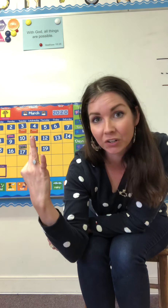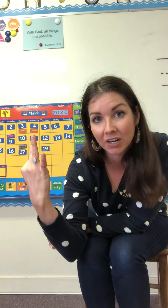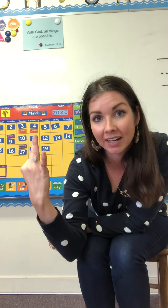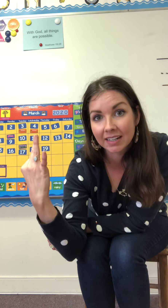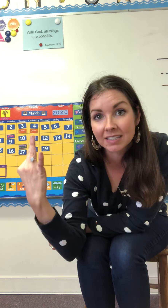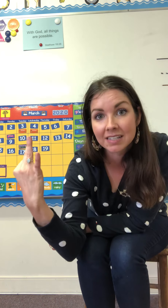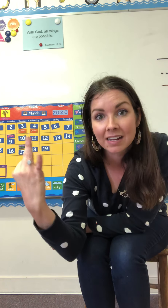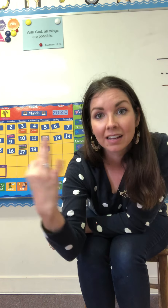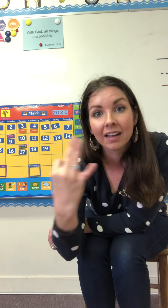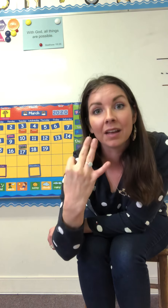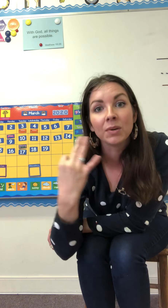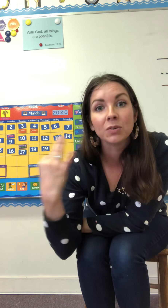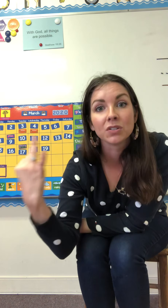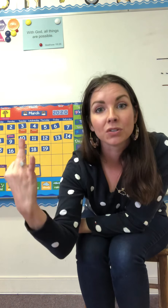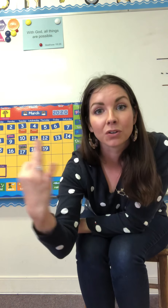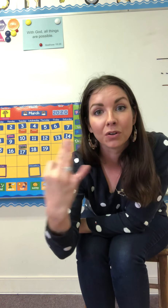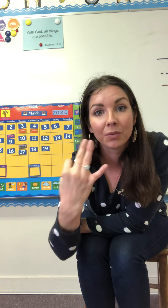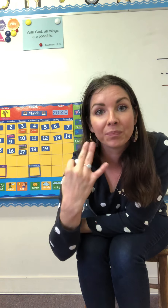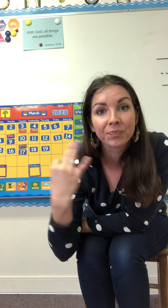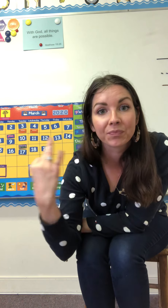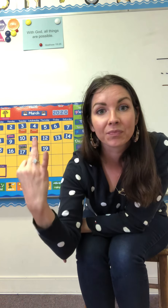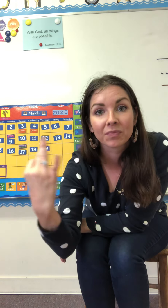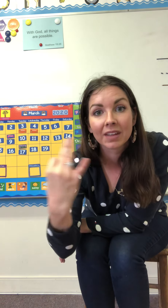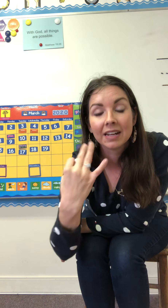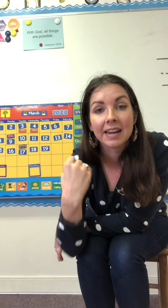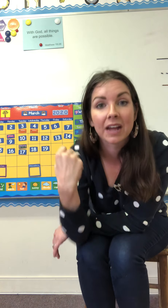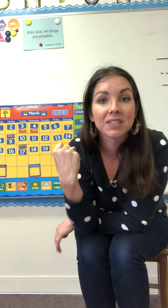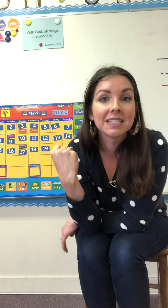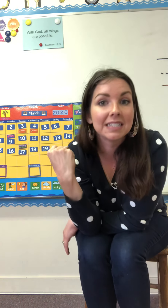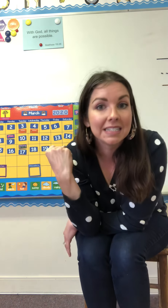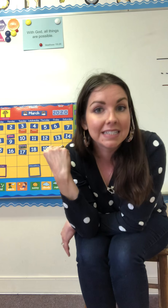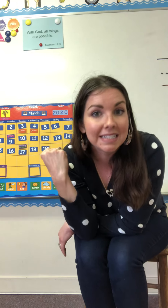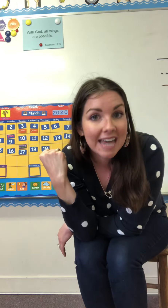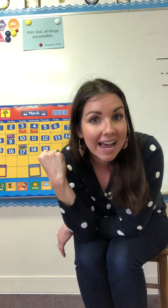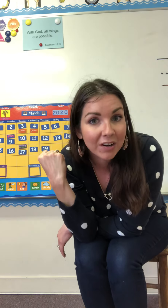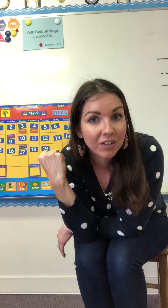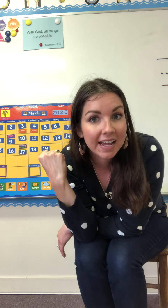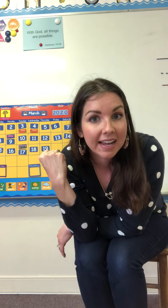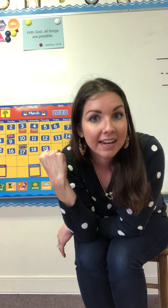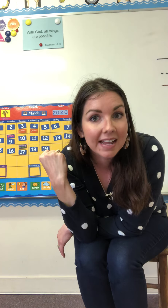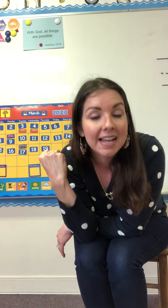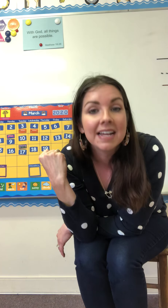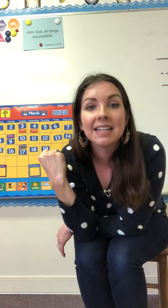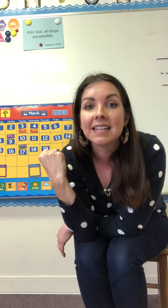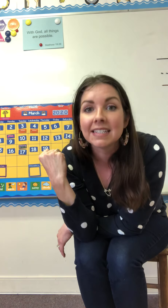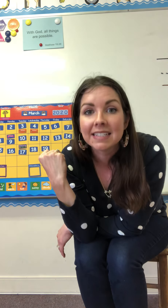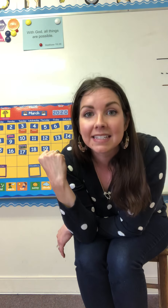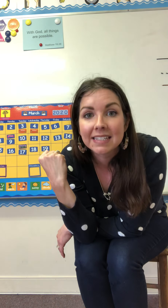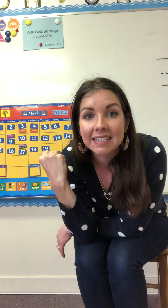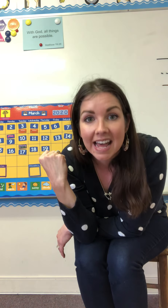our hands and we do a circle now Saturday Saturday